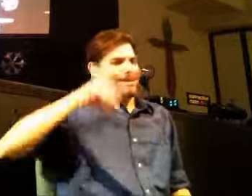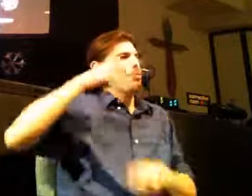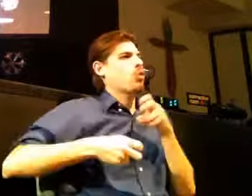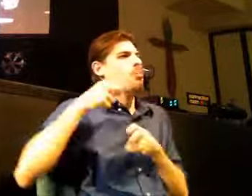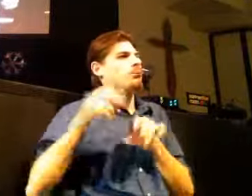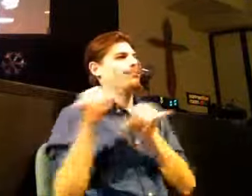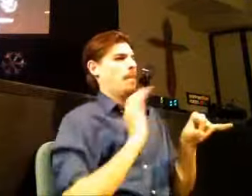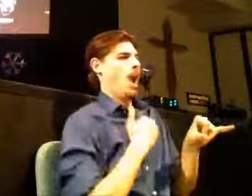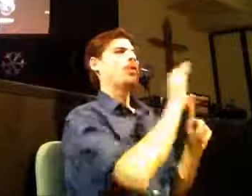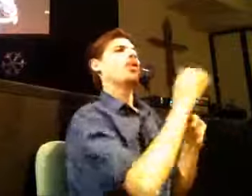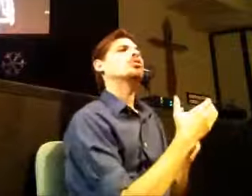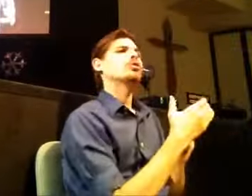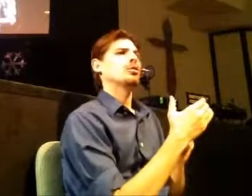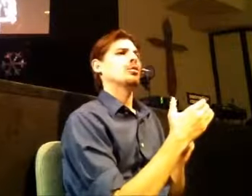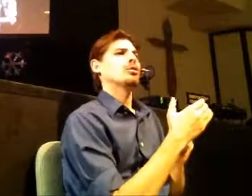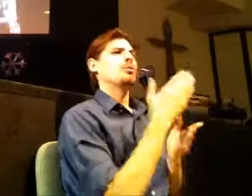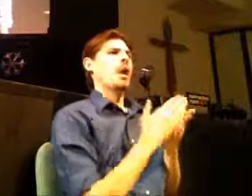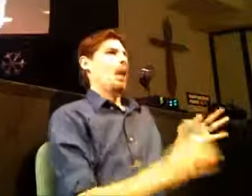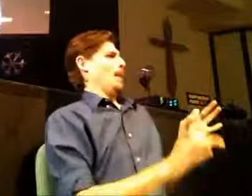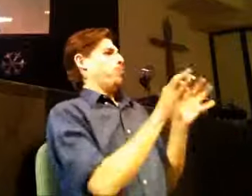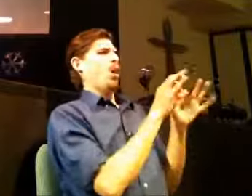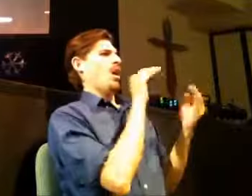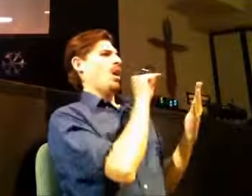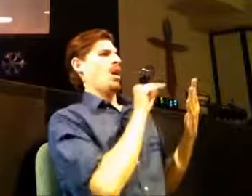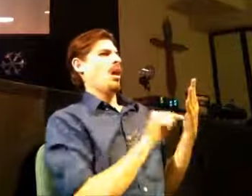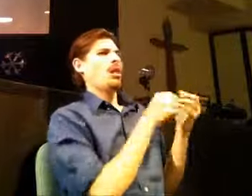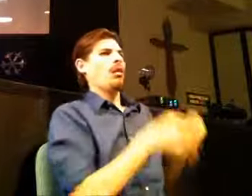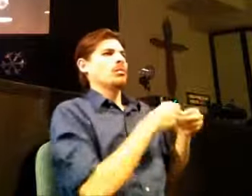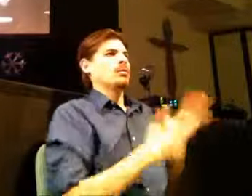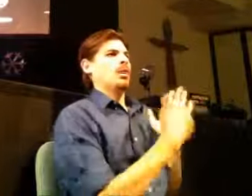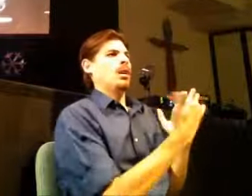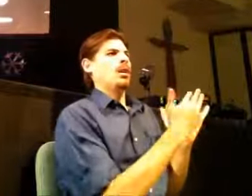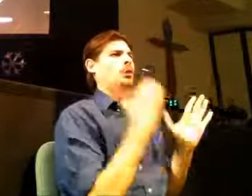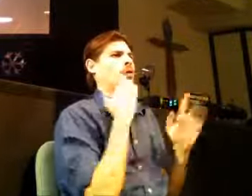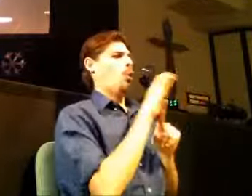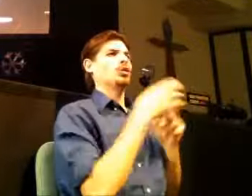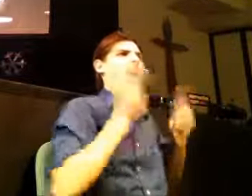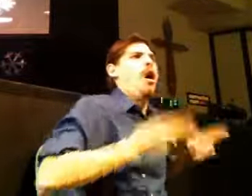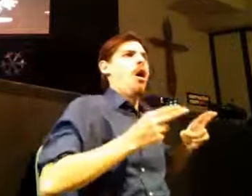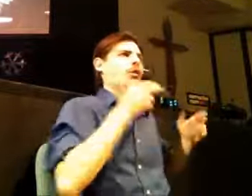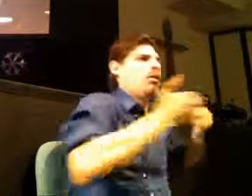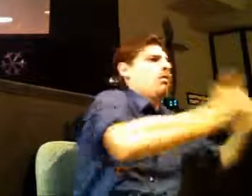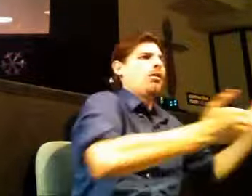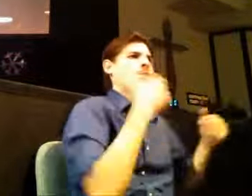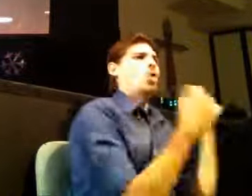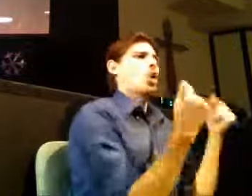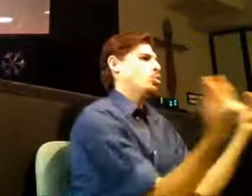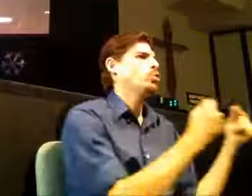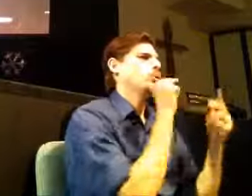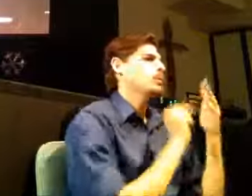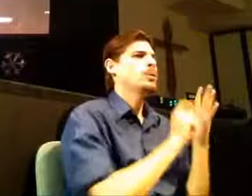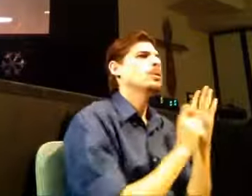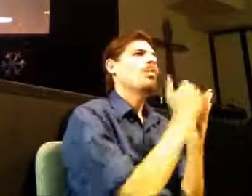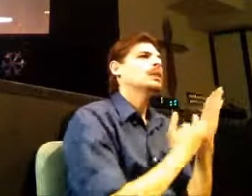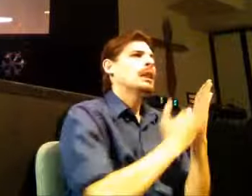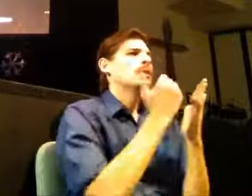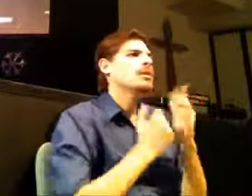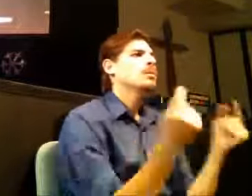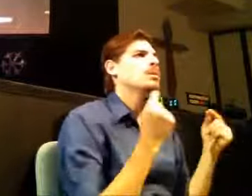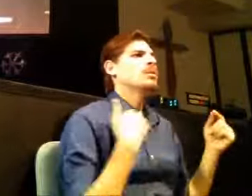things that are maybe most important and what I mean by that is that in our culture we're such a culture that goes so fast so hard and so focused on all the things that we have to accomplish and to do this and everything that we go through a kind of daily grind